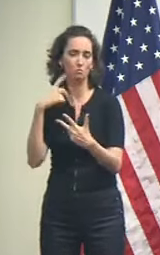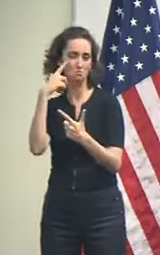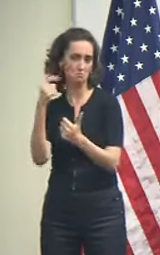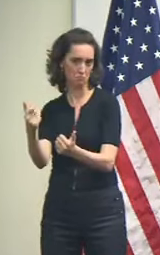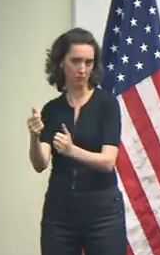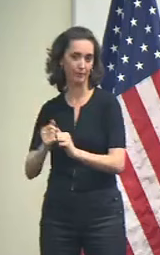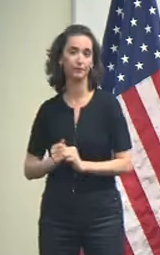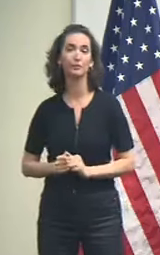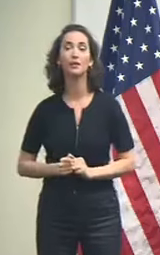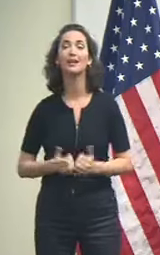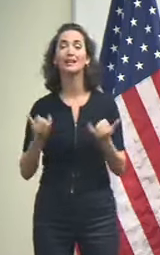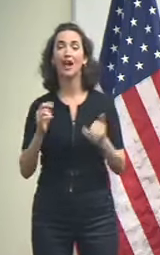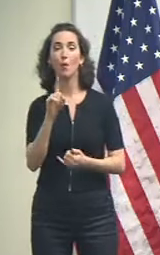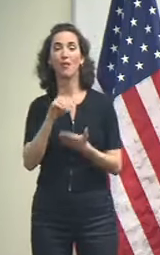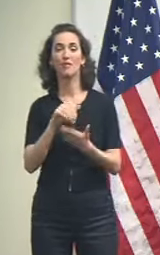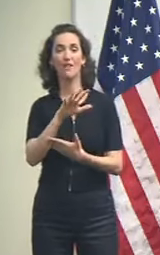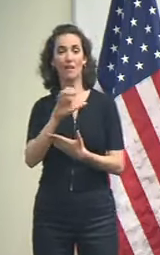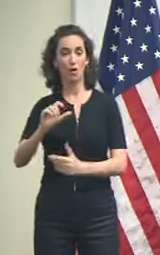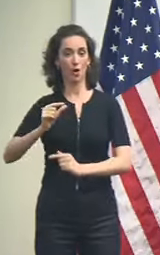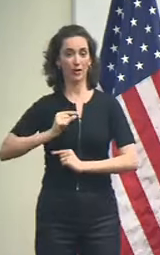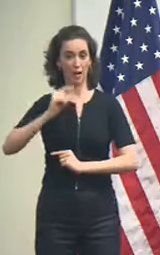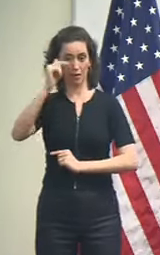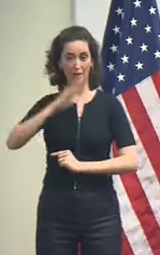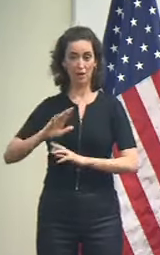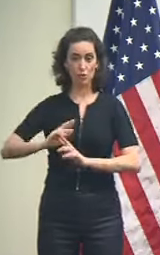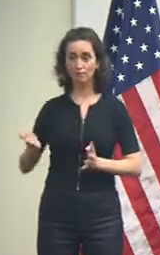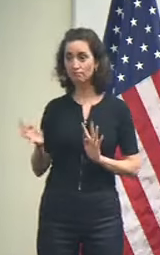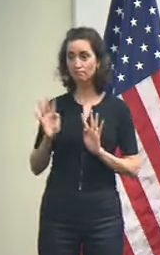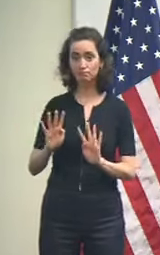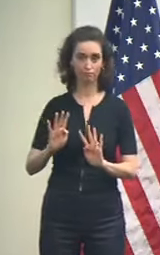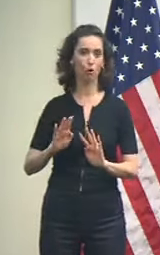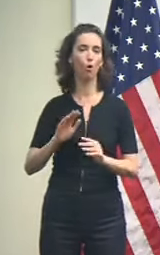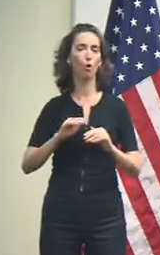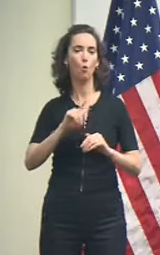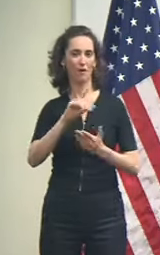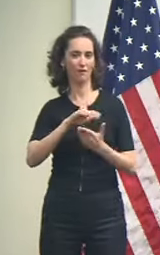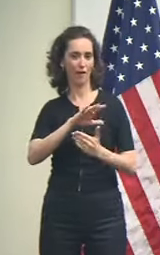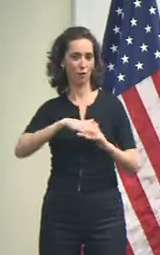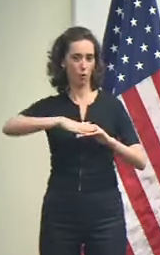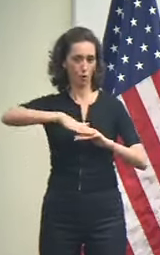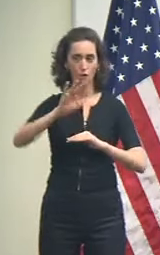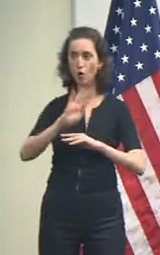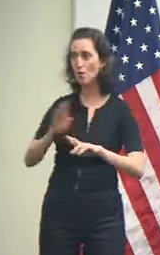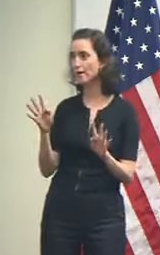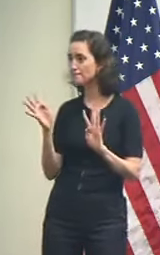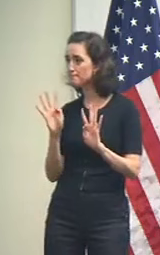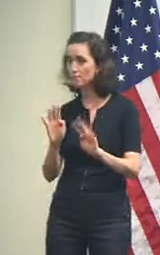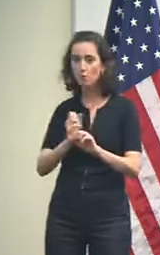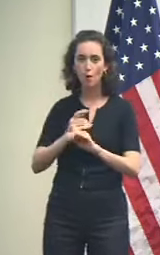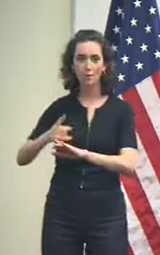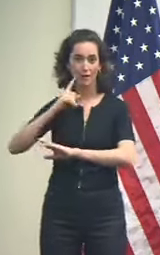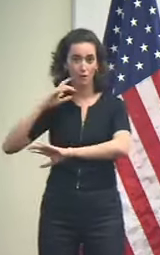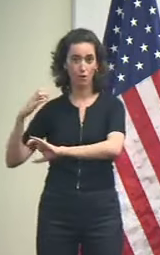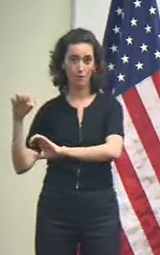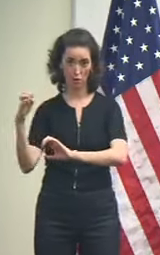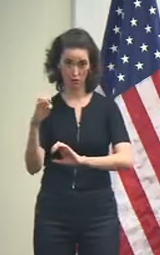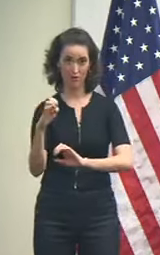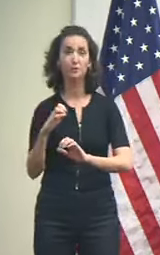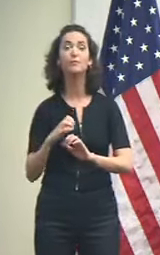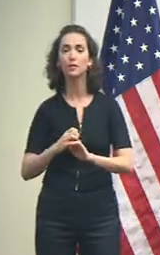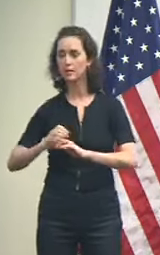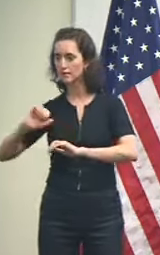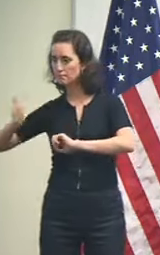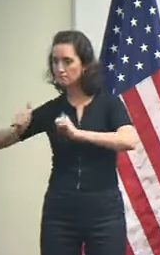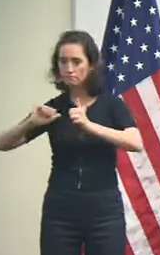,500 guardsmen activated and preparing for this emergency and staging in